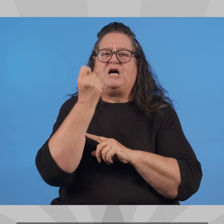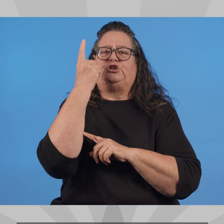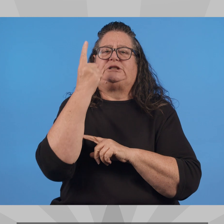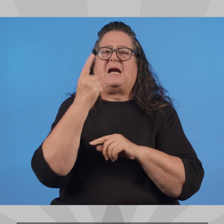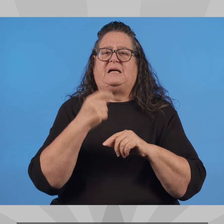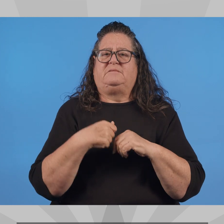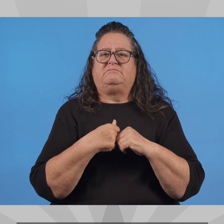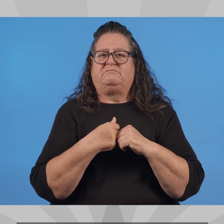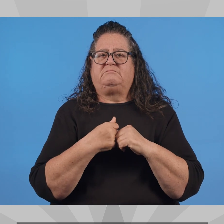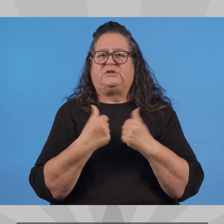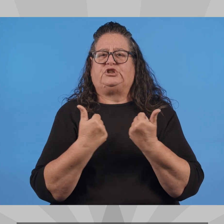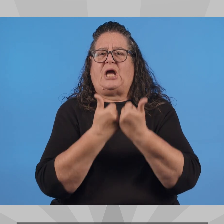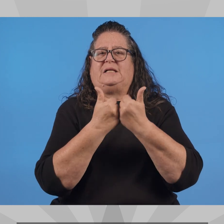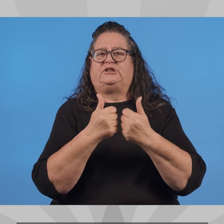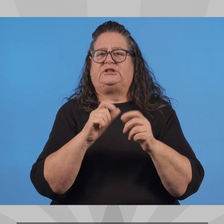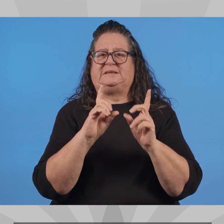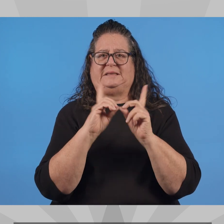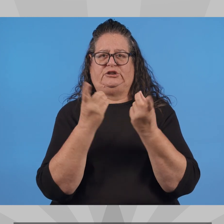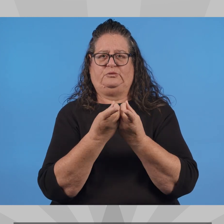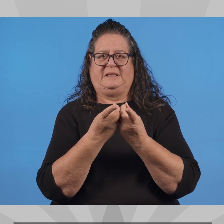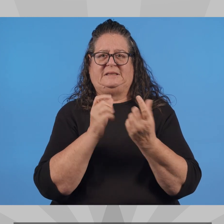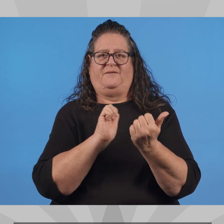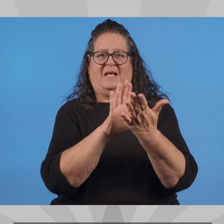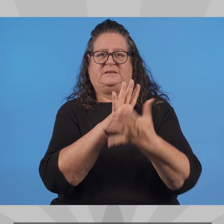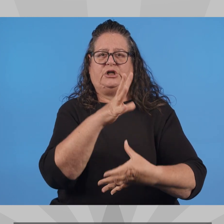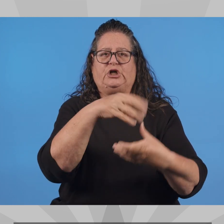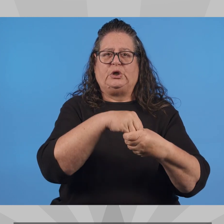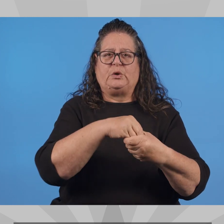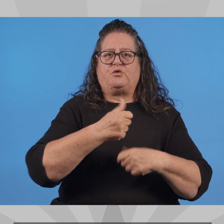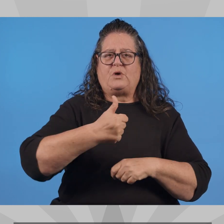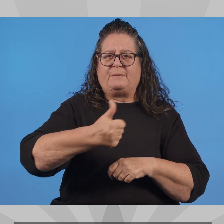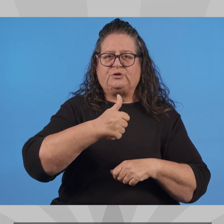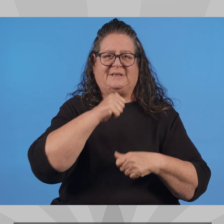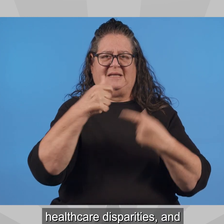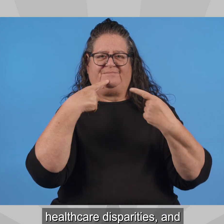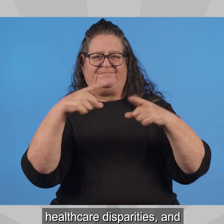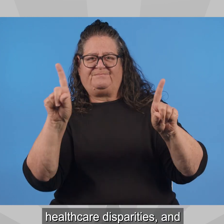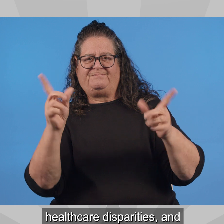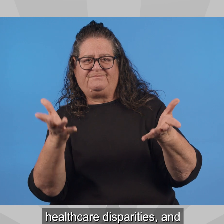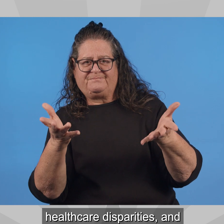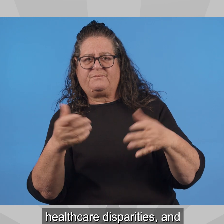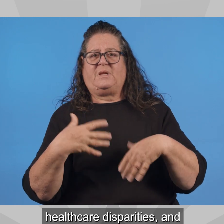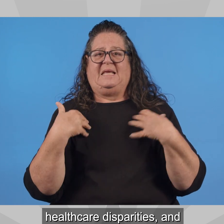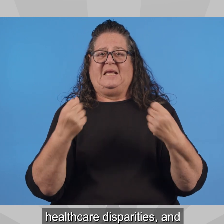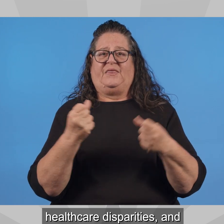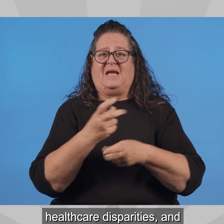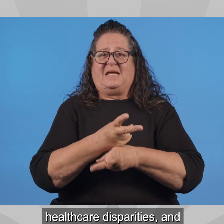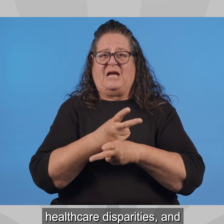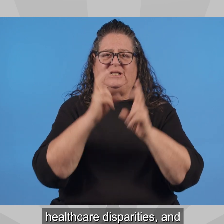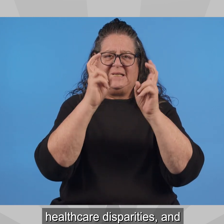for the challenges facing the district, including transportation inefficiencies, health care disparities,